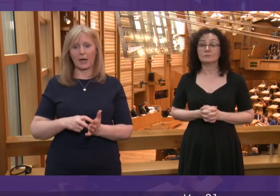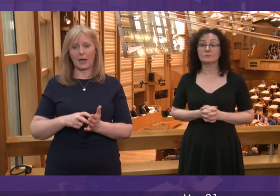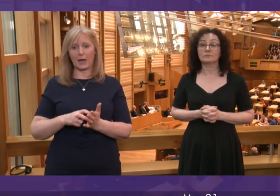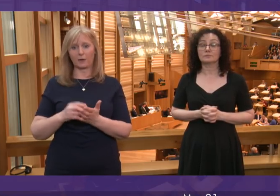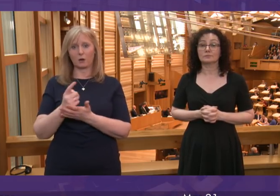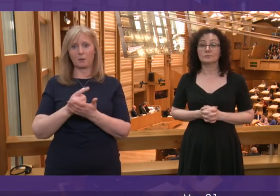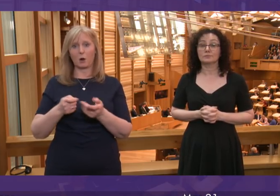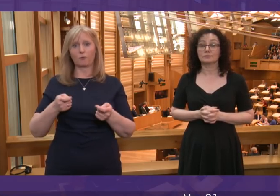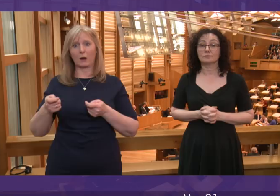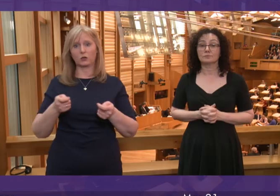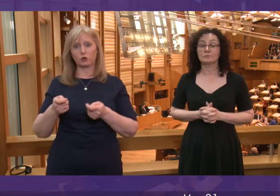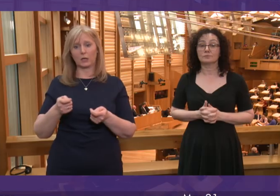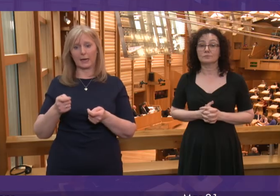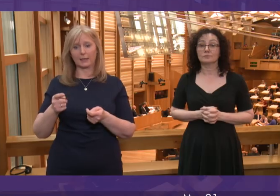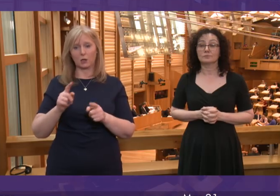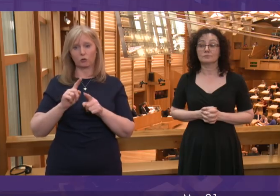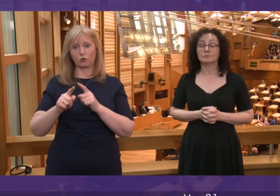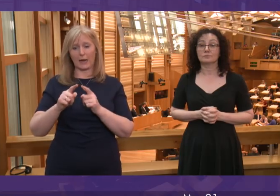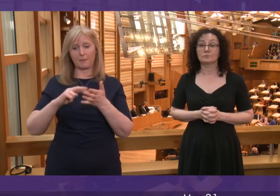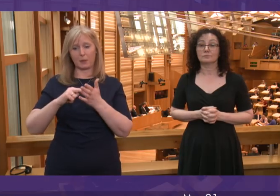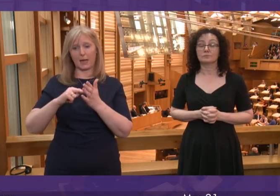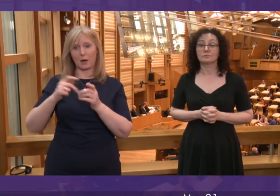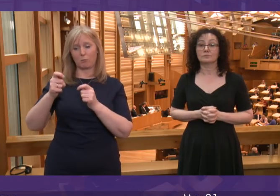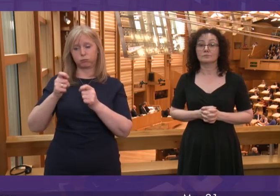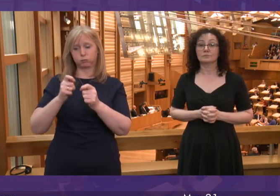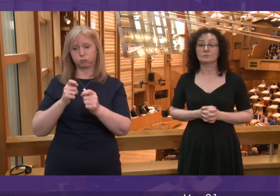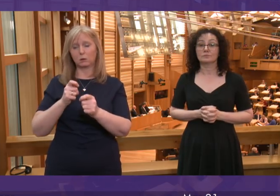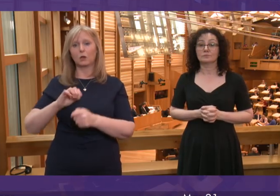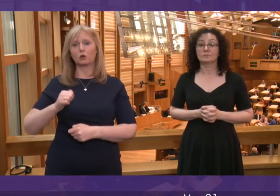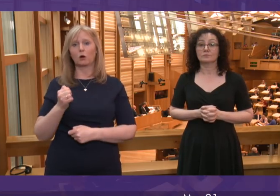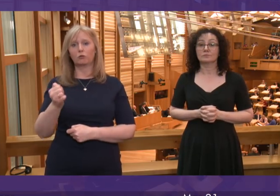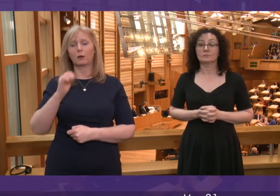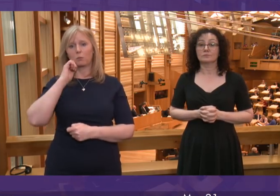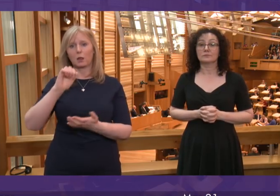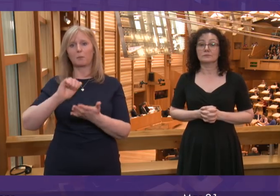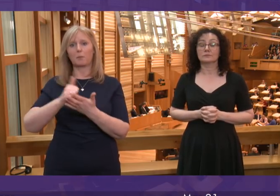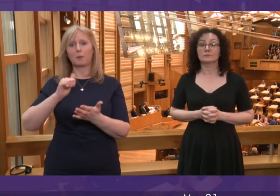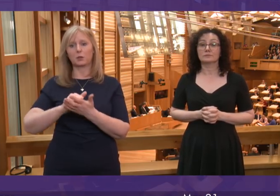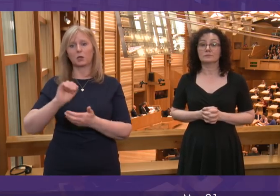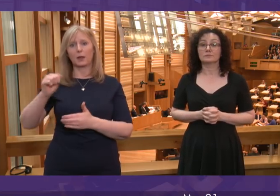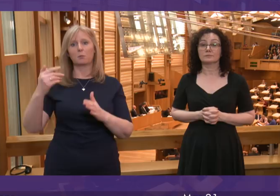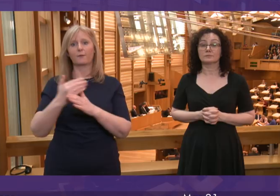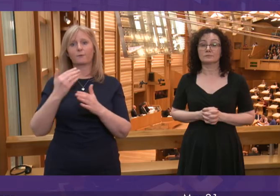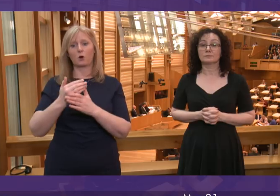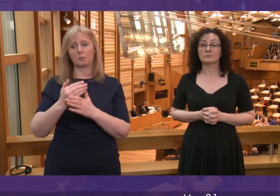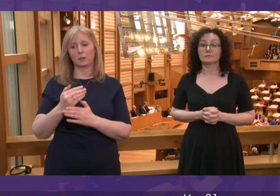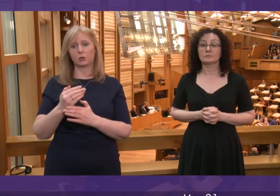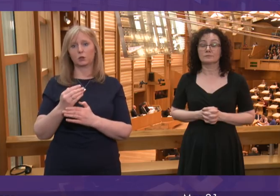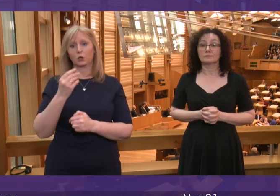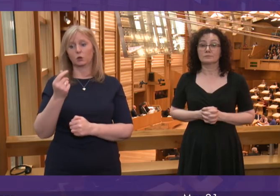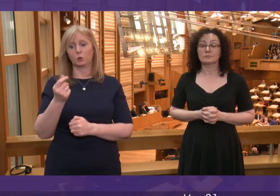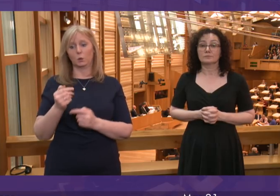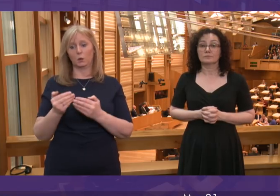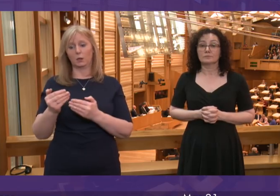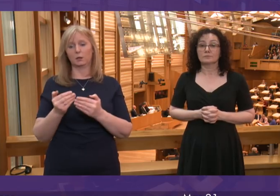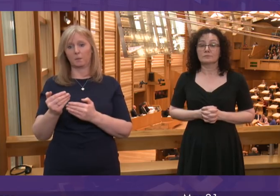agreement to require the remedial plan, and ScotRail will publish its performance remedial plan on its website shortly. The commitments